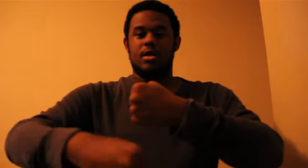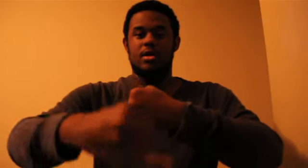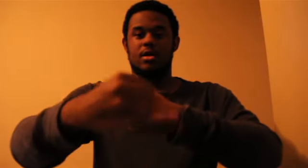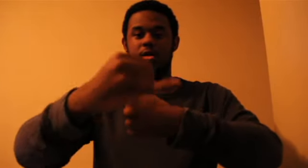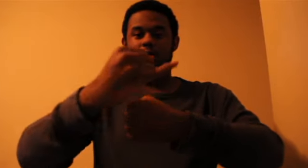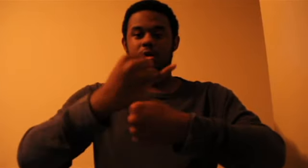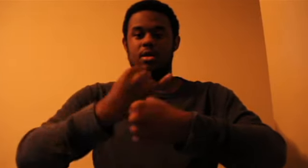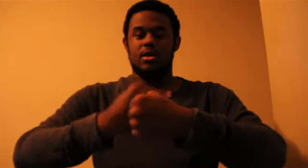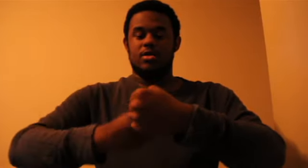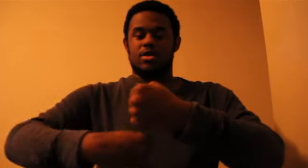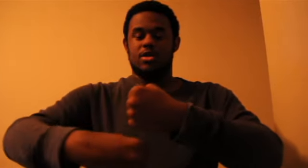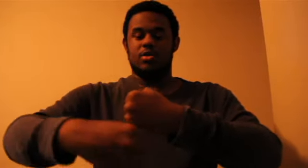two